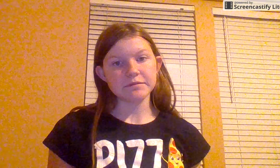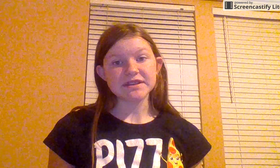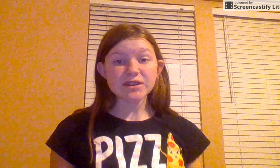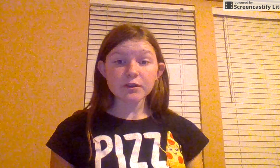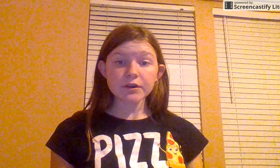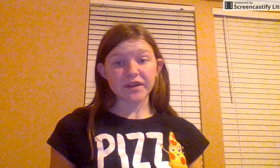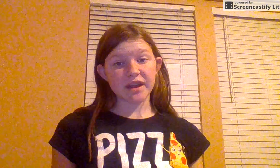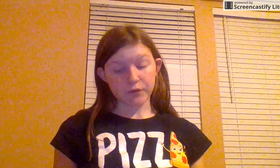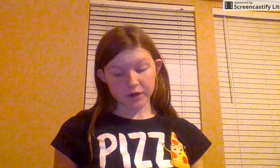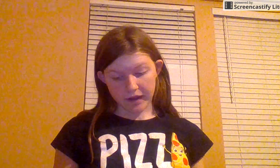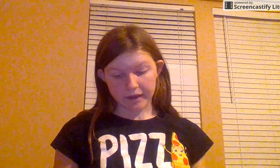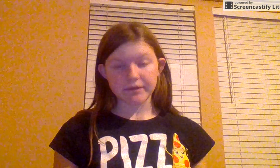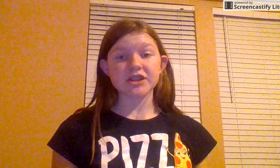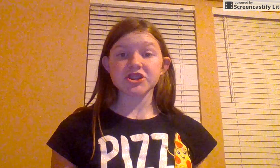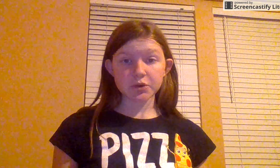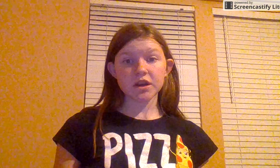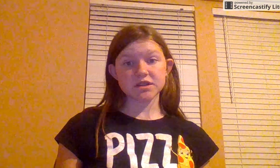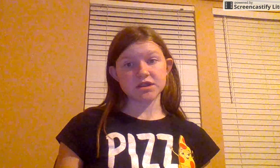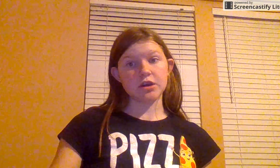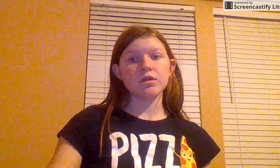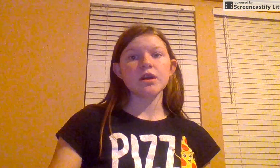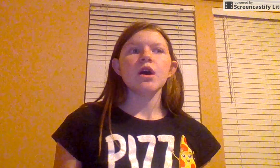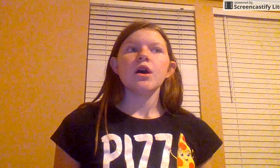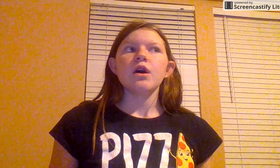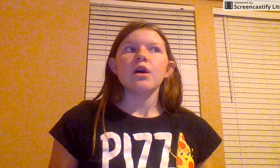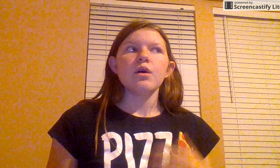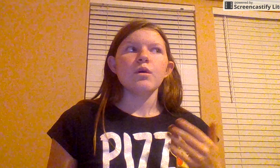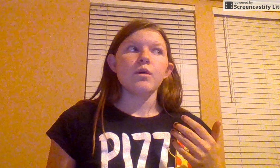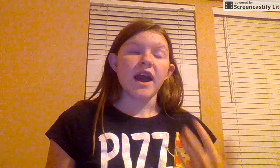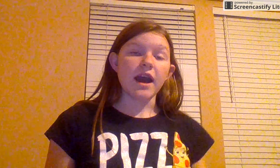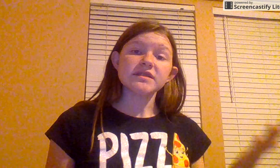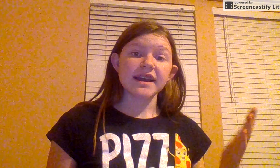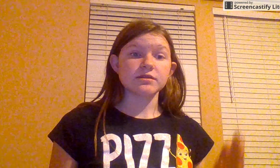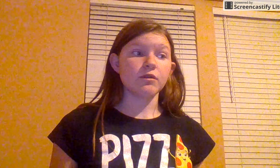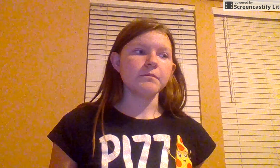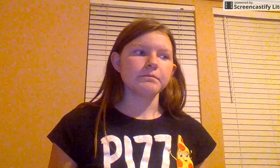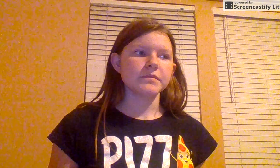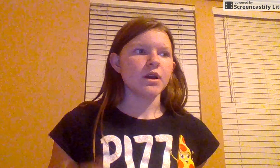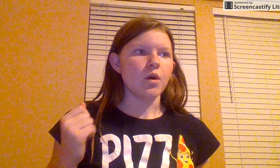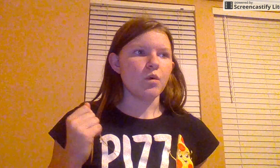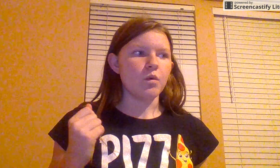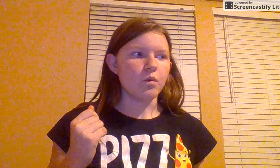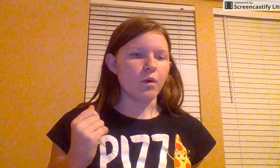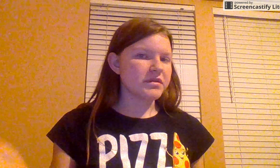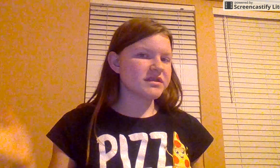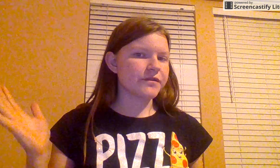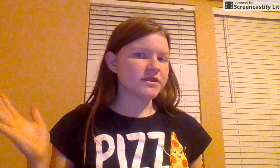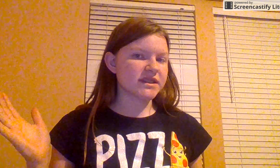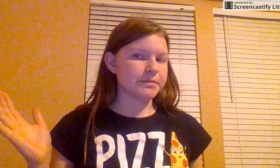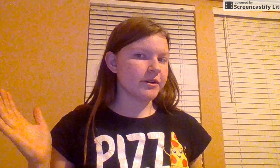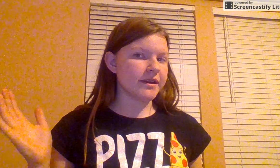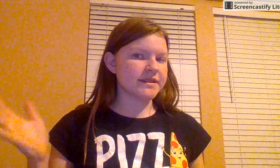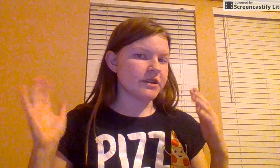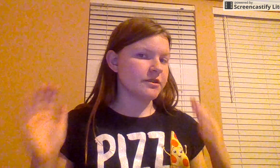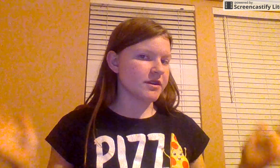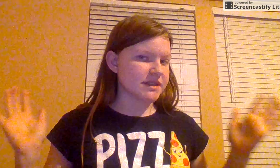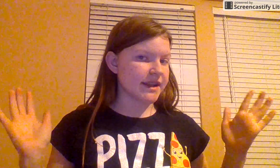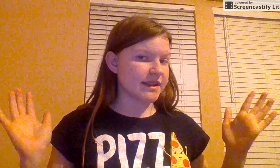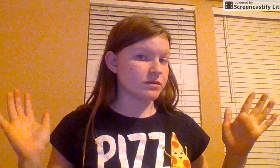SilverFan45, and she wanted to know, How was high school? What was the first experience on your first day of school? So,